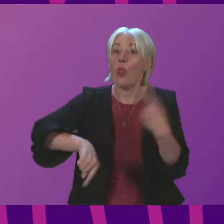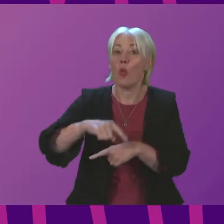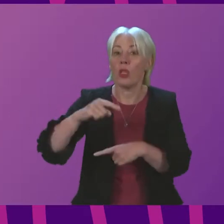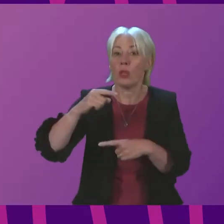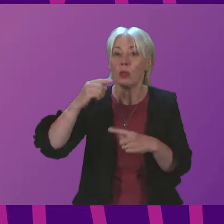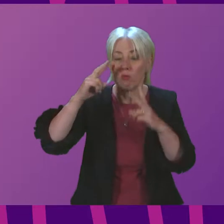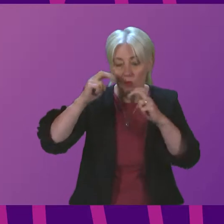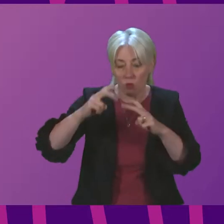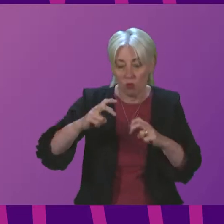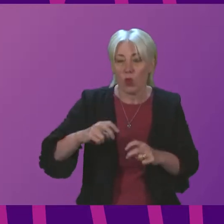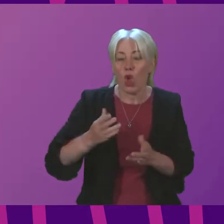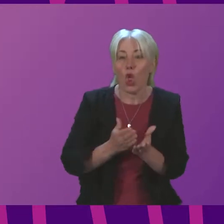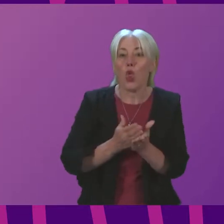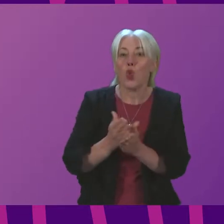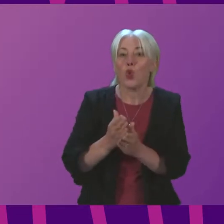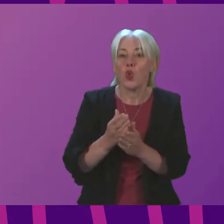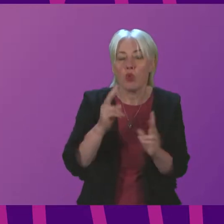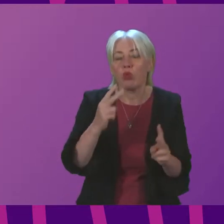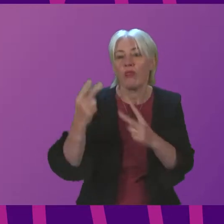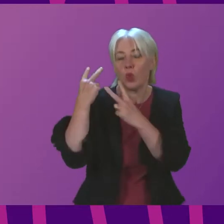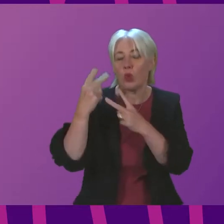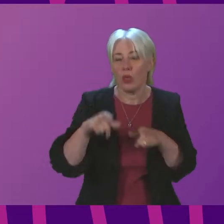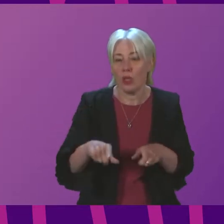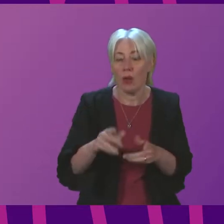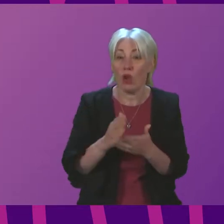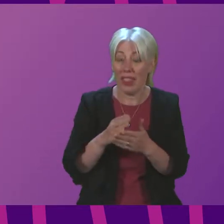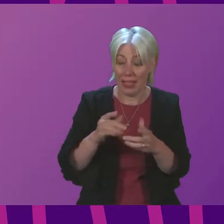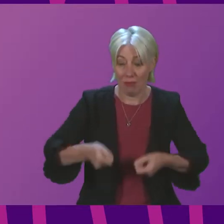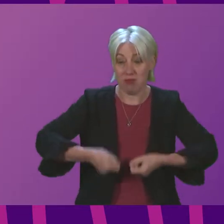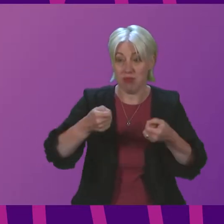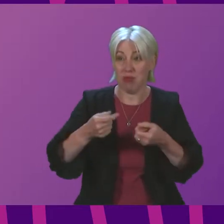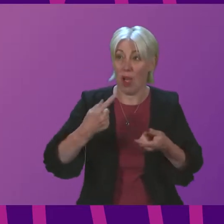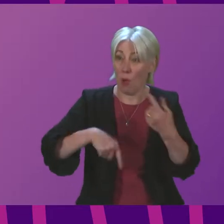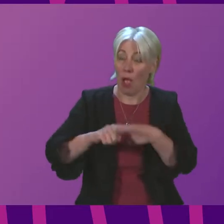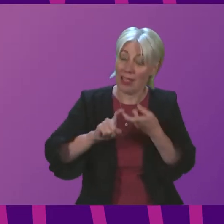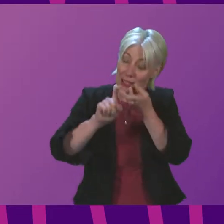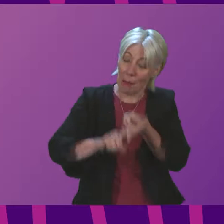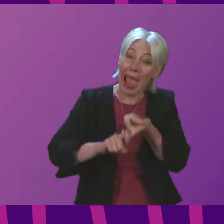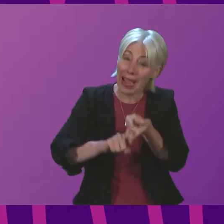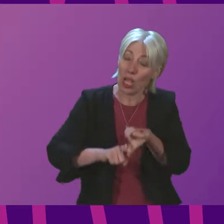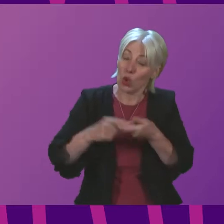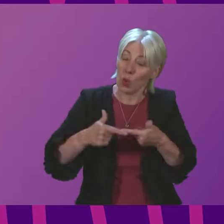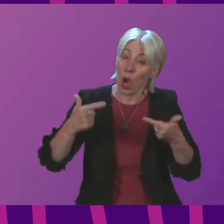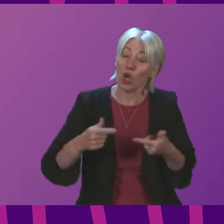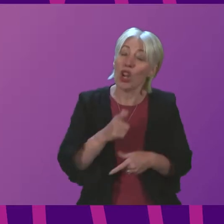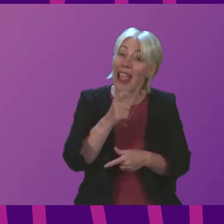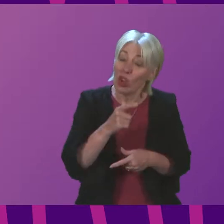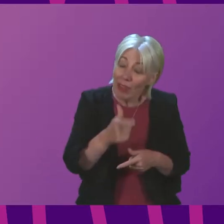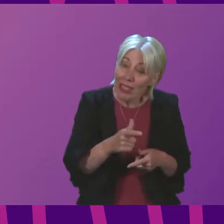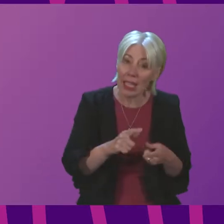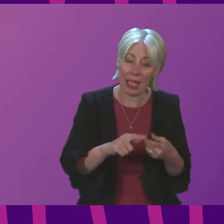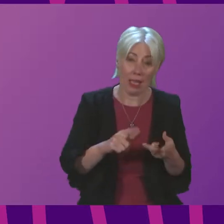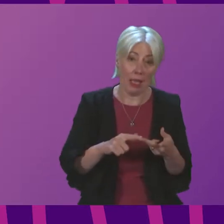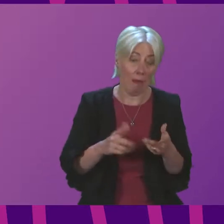in the resilience exercise because it highlights the significant dependence on electricity power supplies which have been